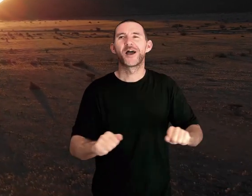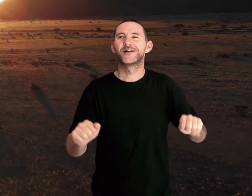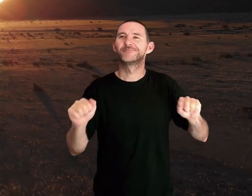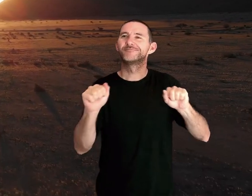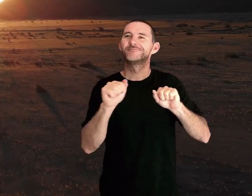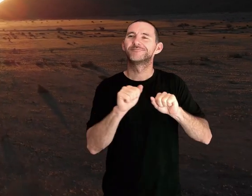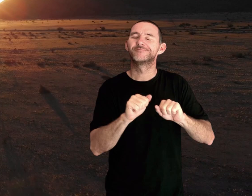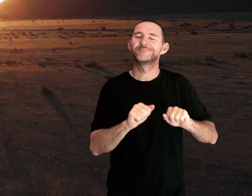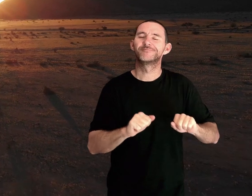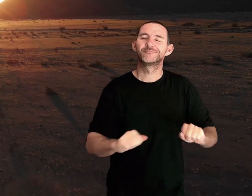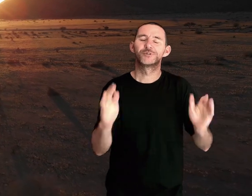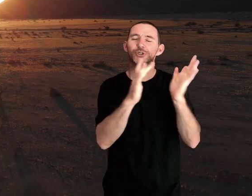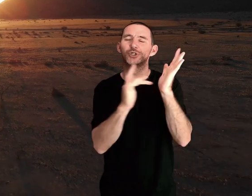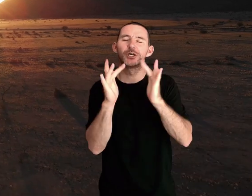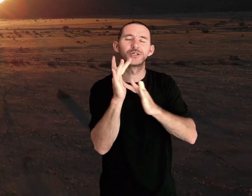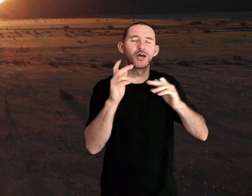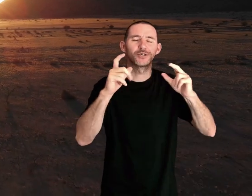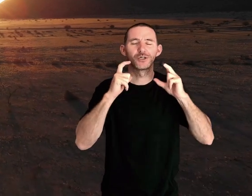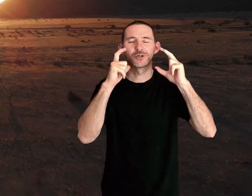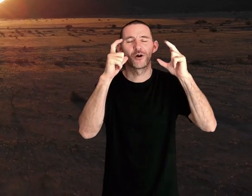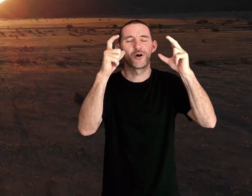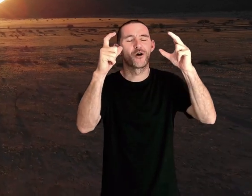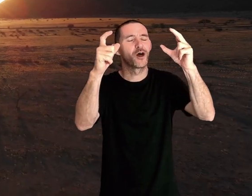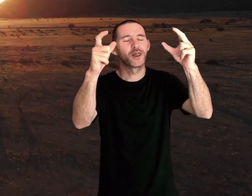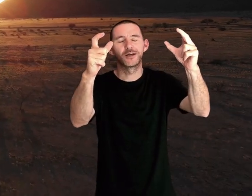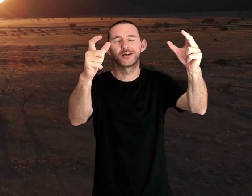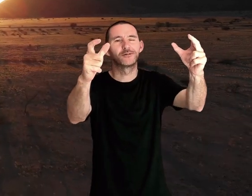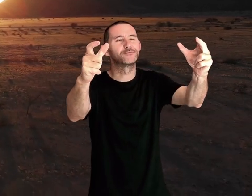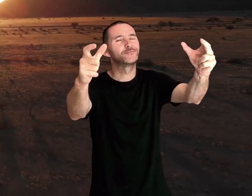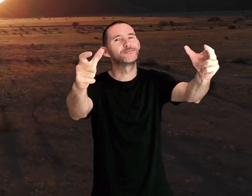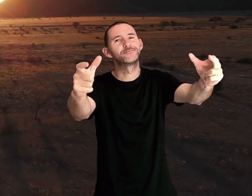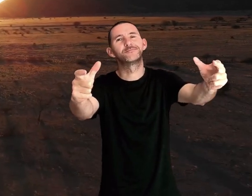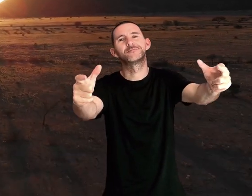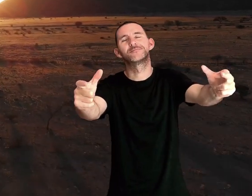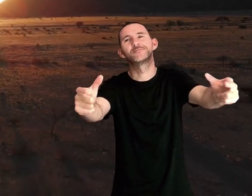reason to wait. Jesus is calling